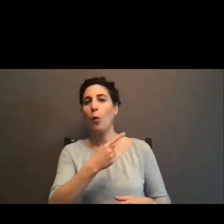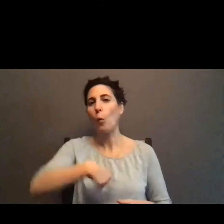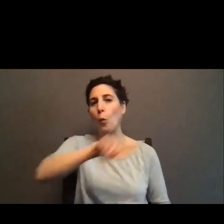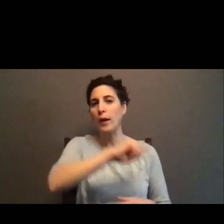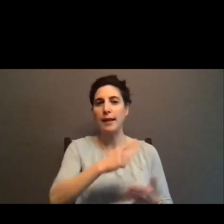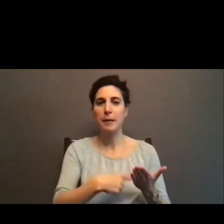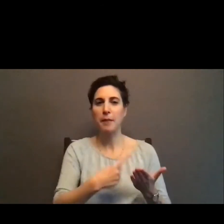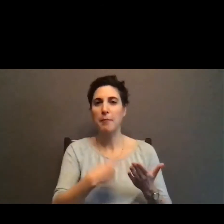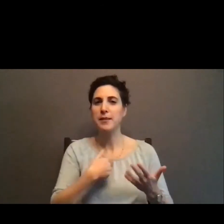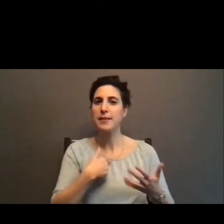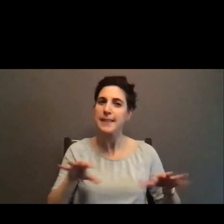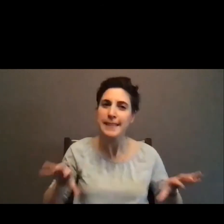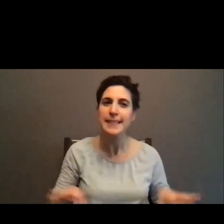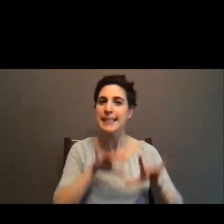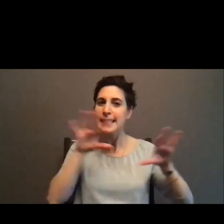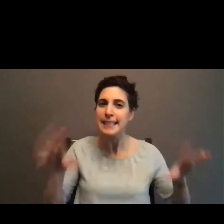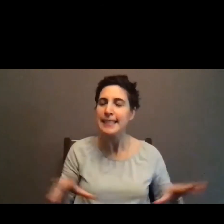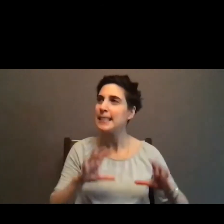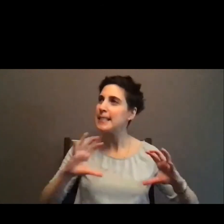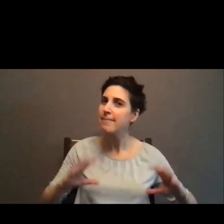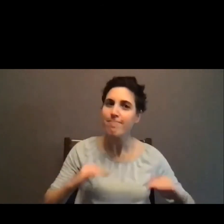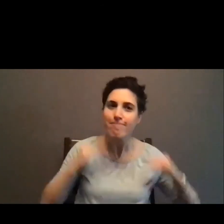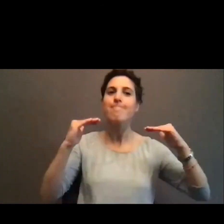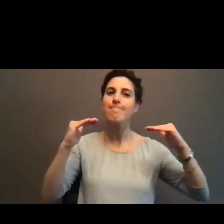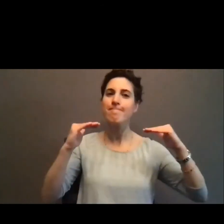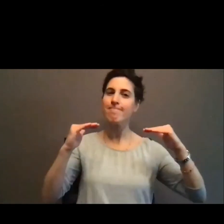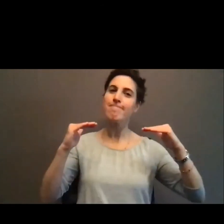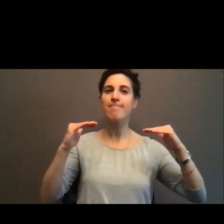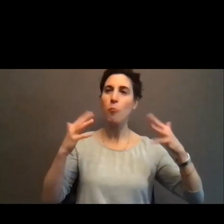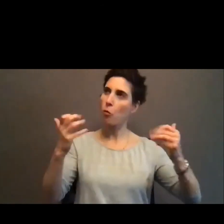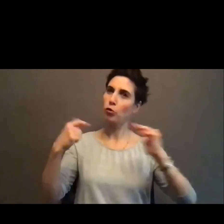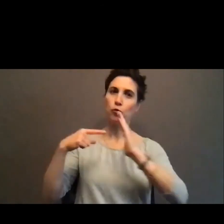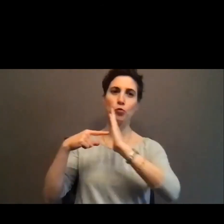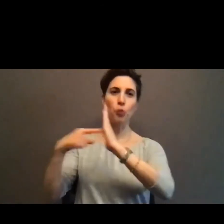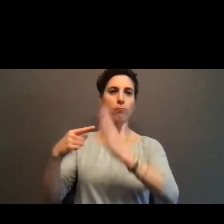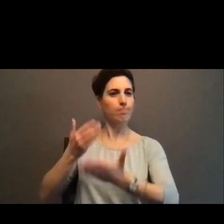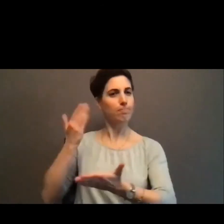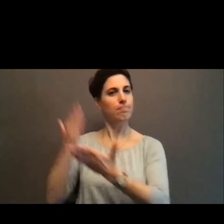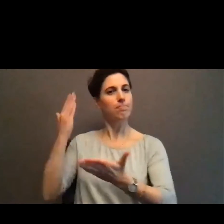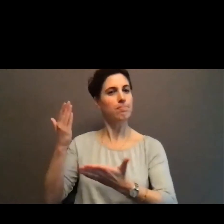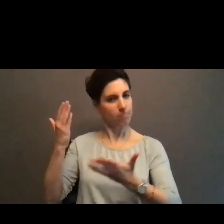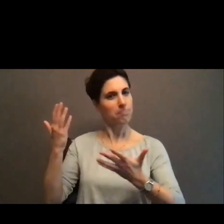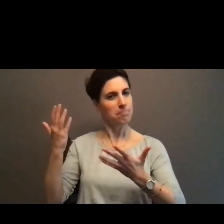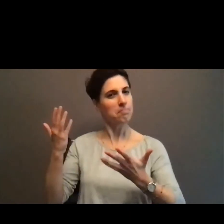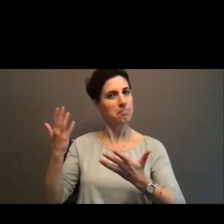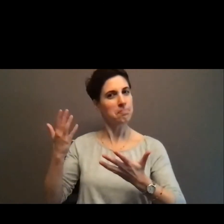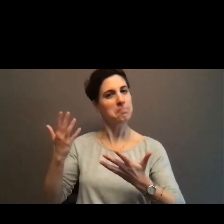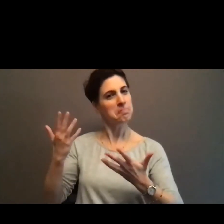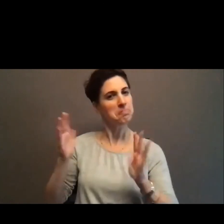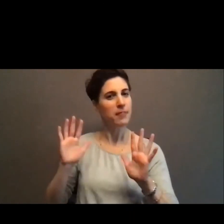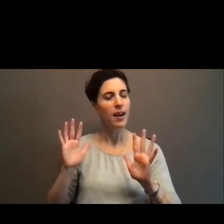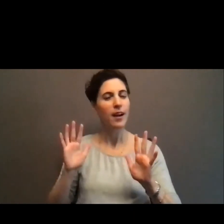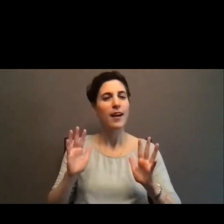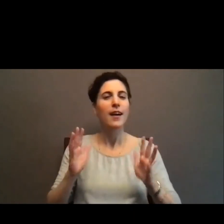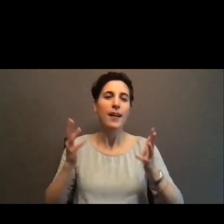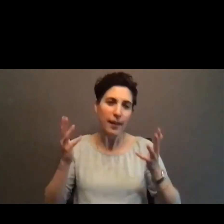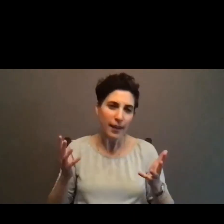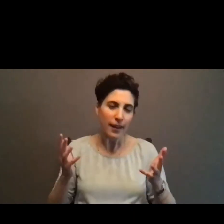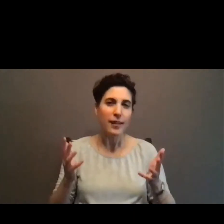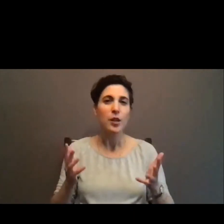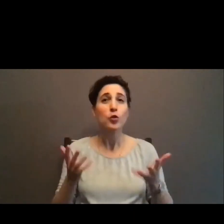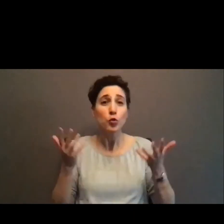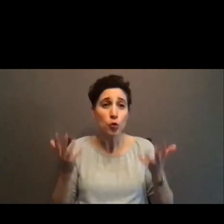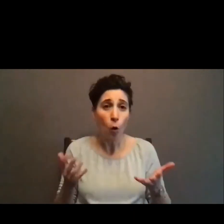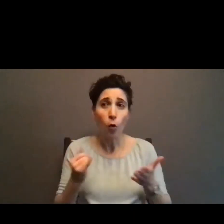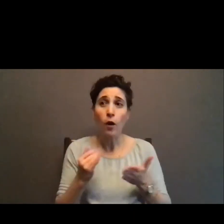courage and, um, like a, like a security in